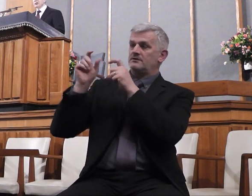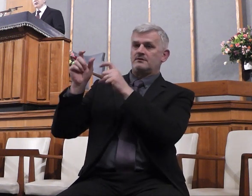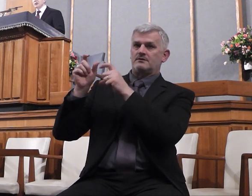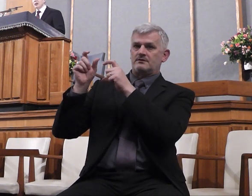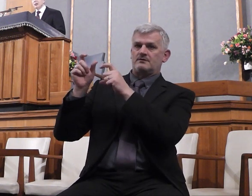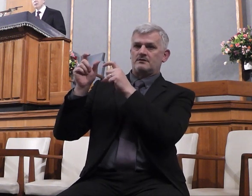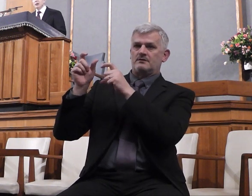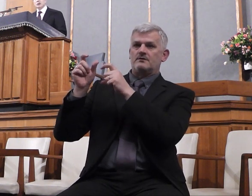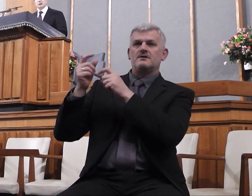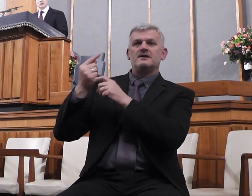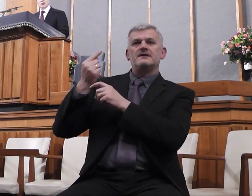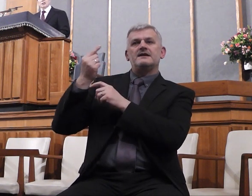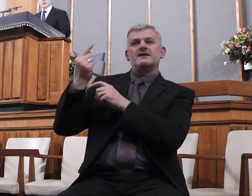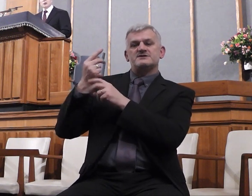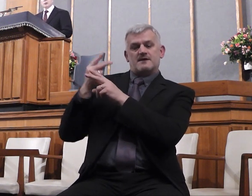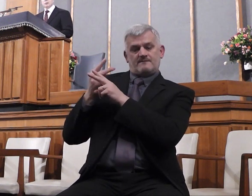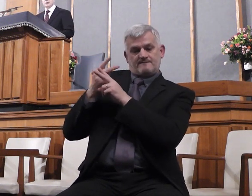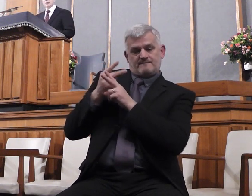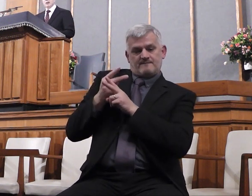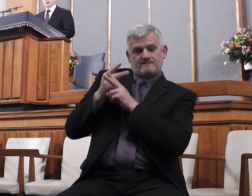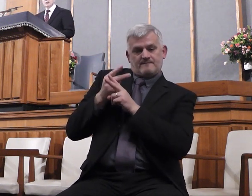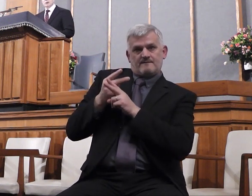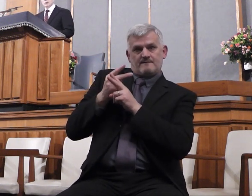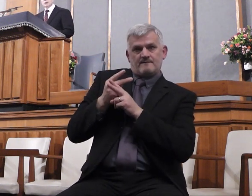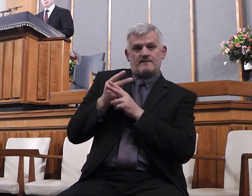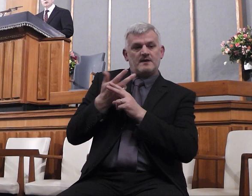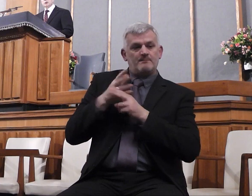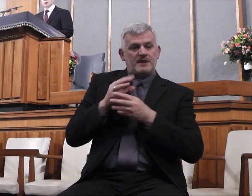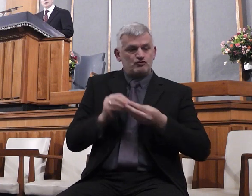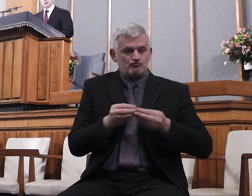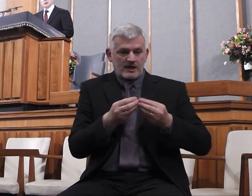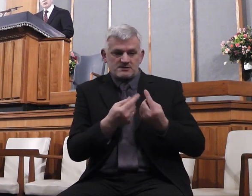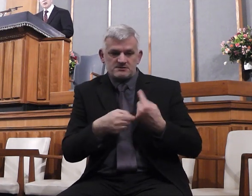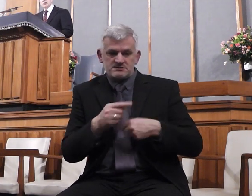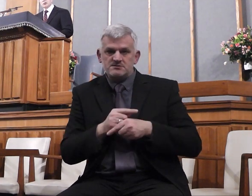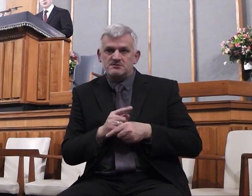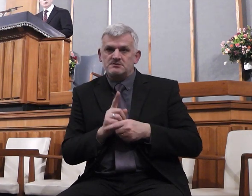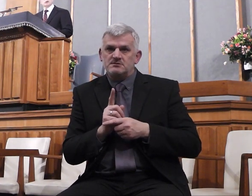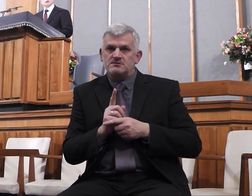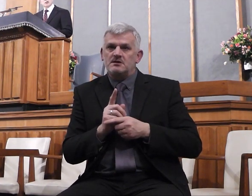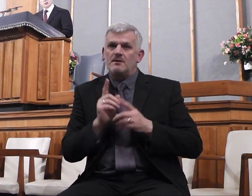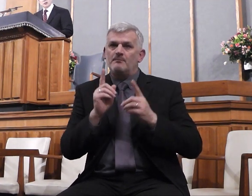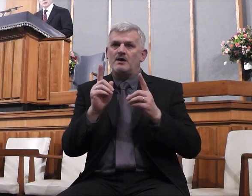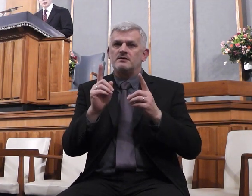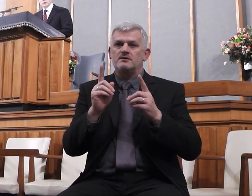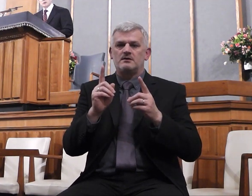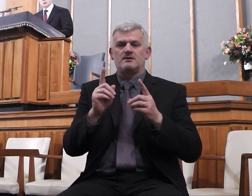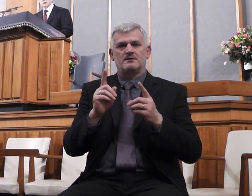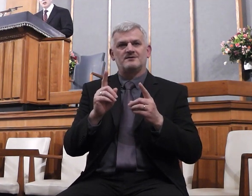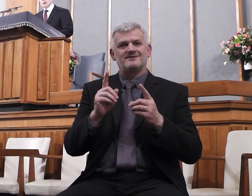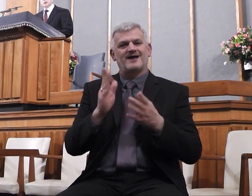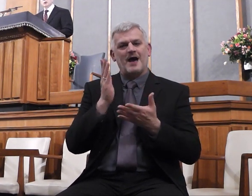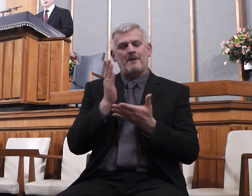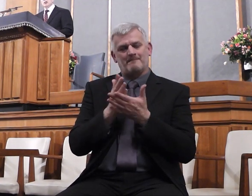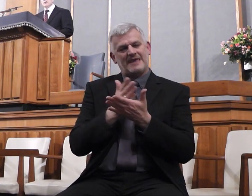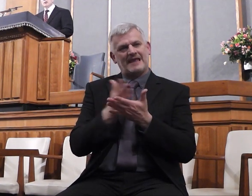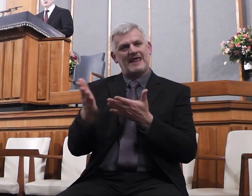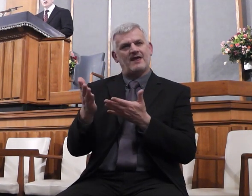us and made us for any purpose then we can be sure of this, that he will reveal himself to us. He won't leave us